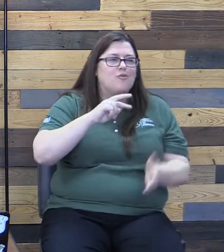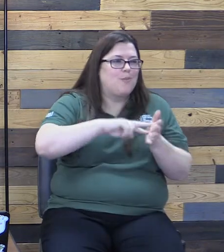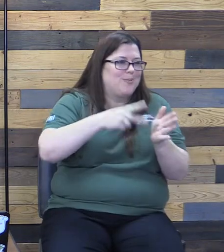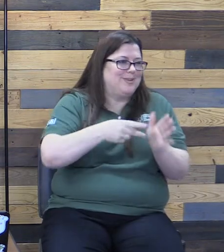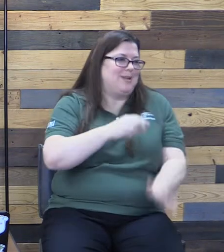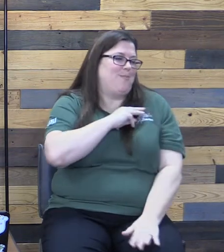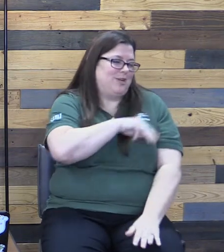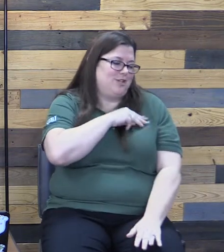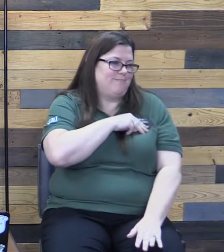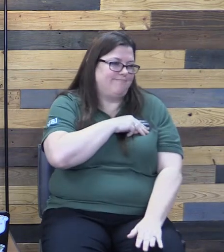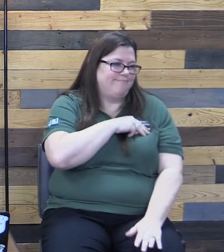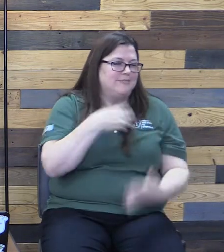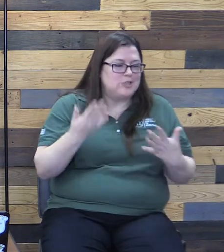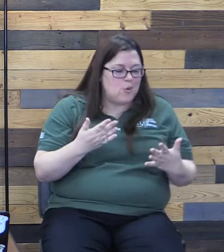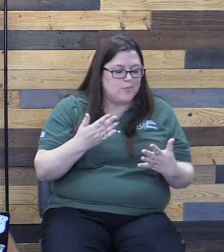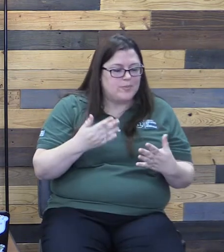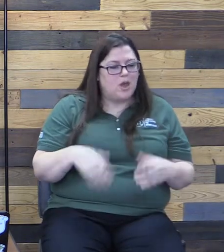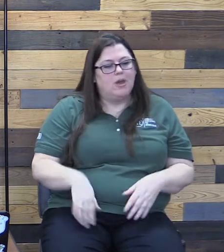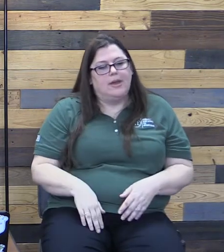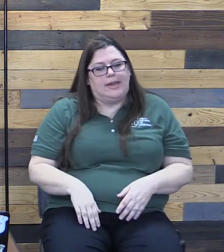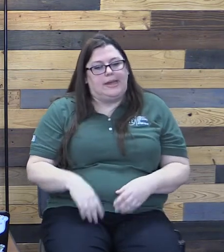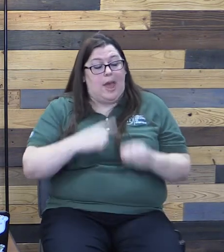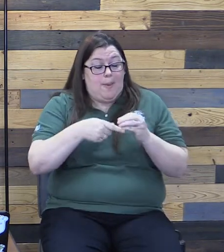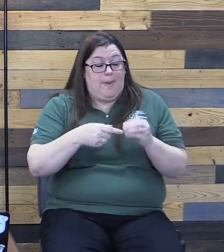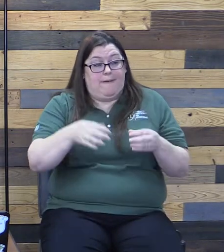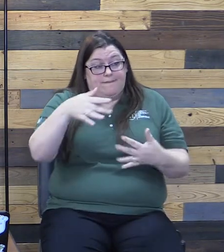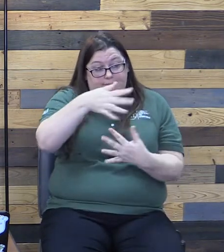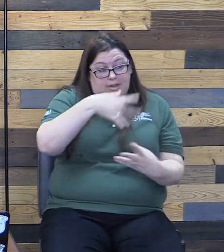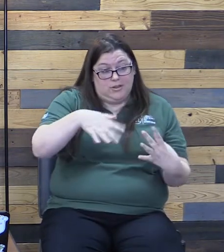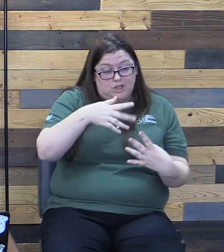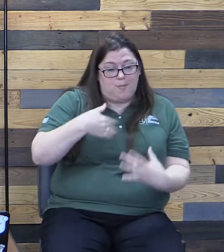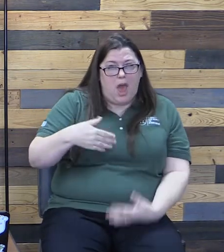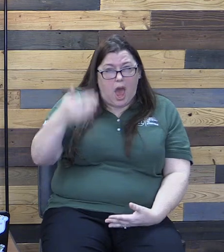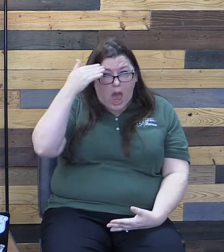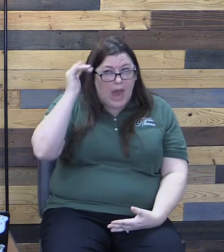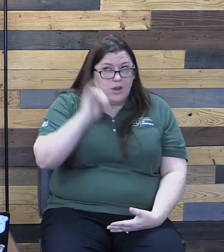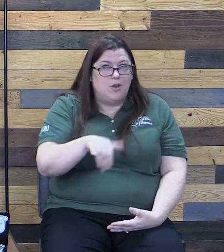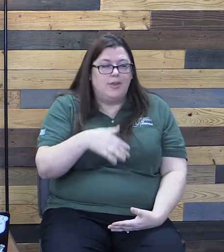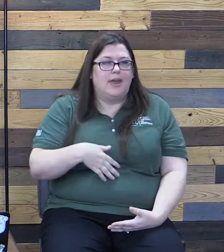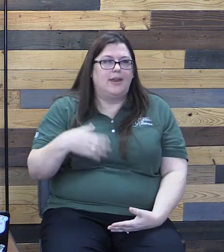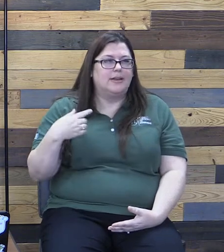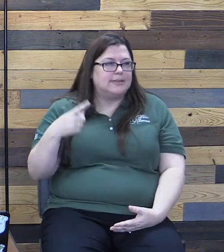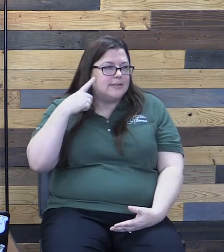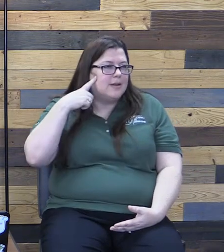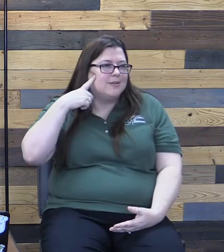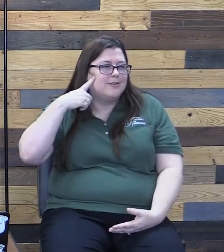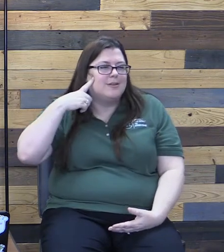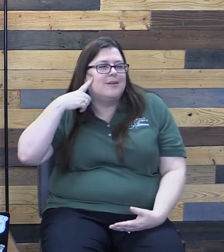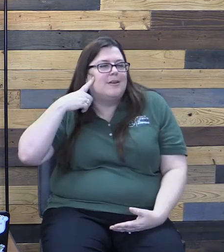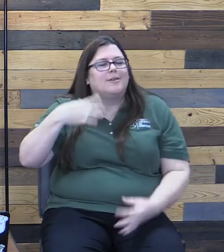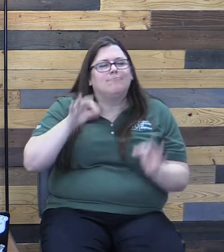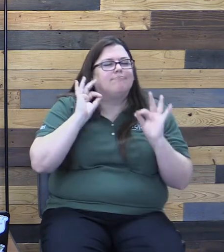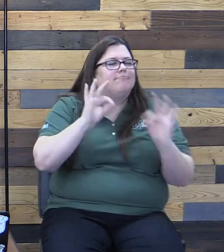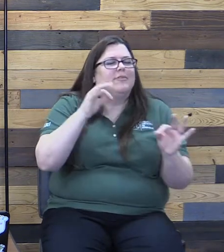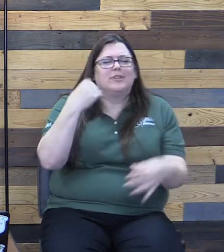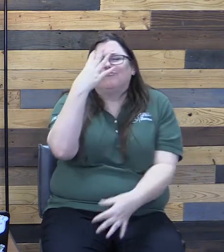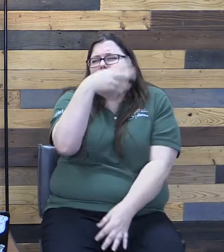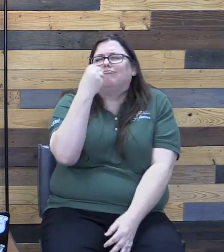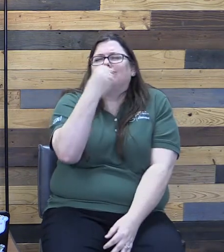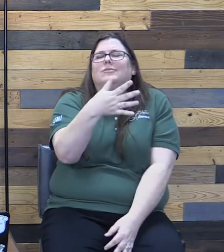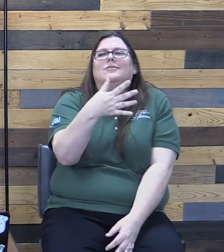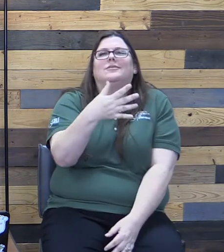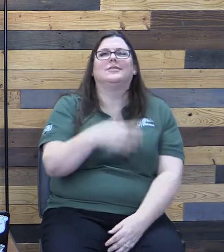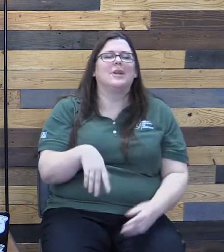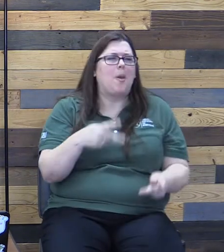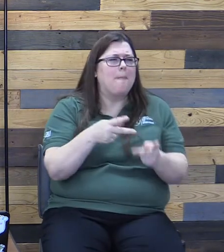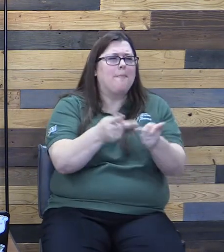So, on this note of fellowship, I know that it sounds ideal. It sounds beautiful. A